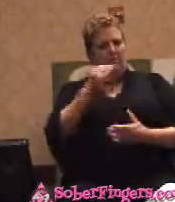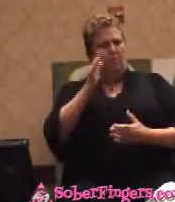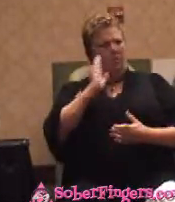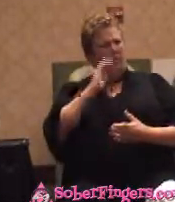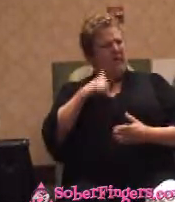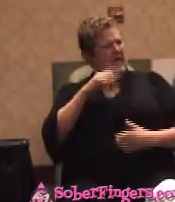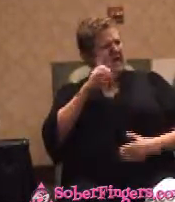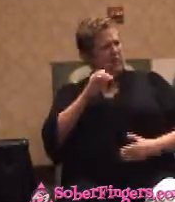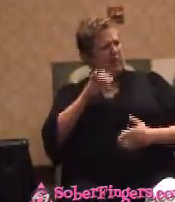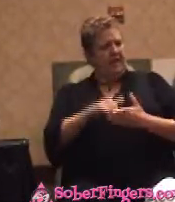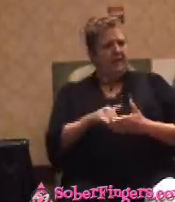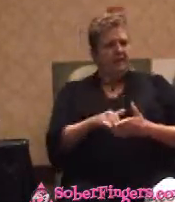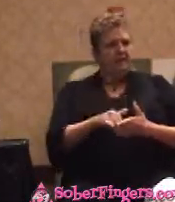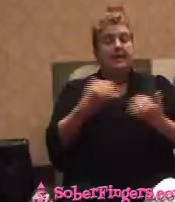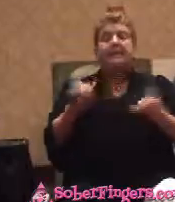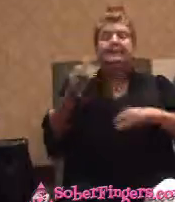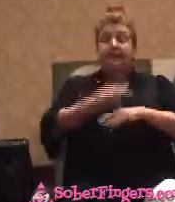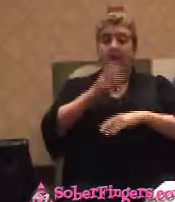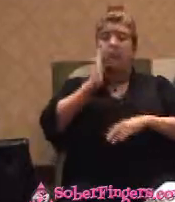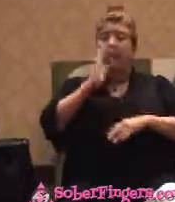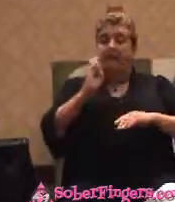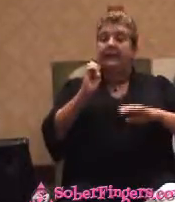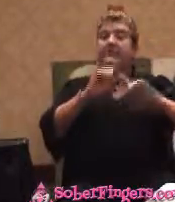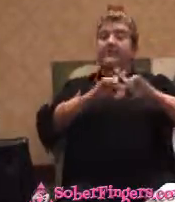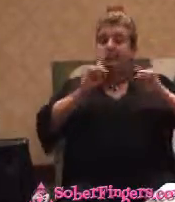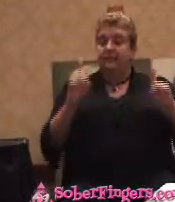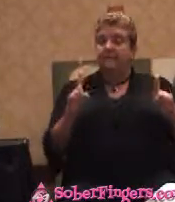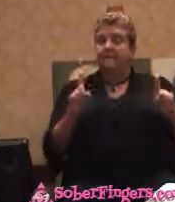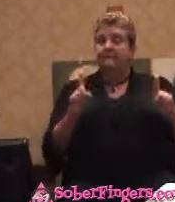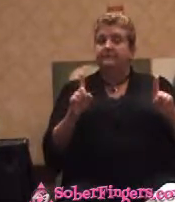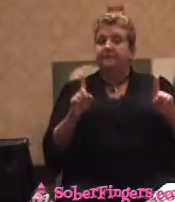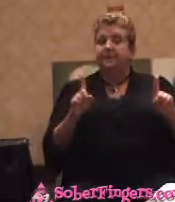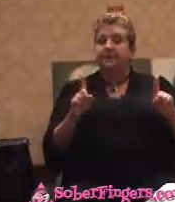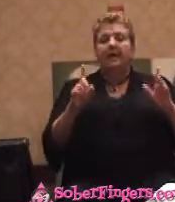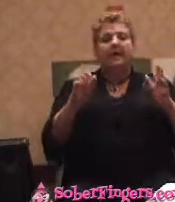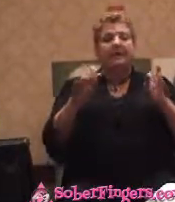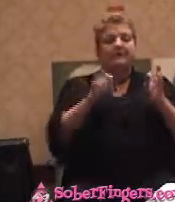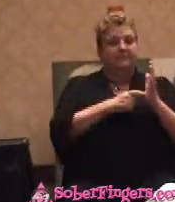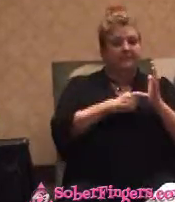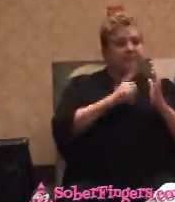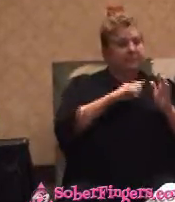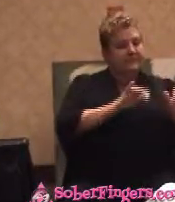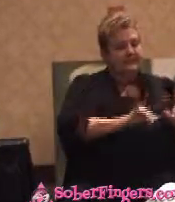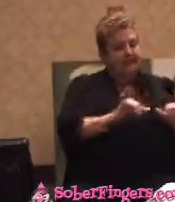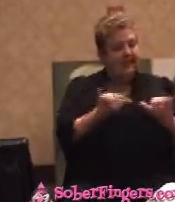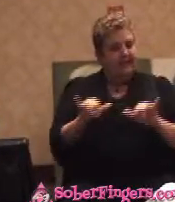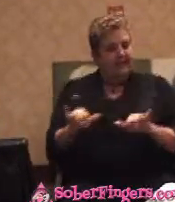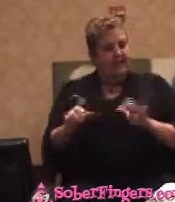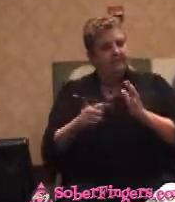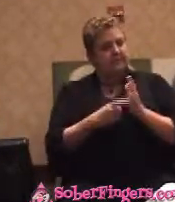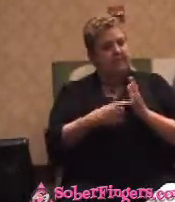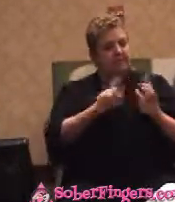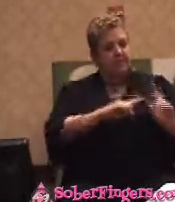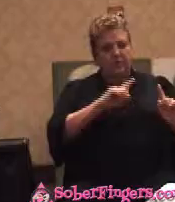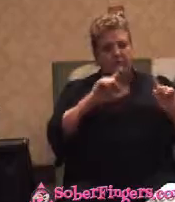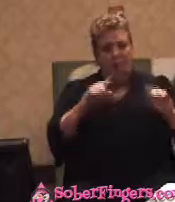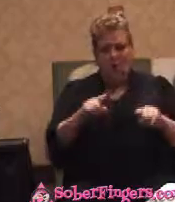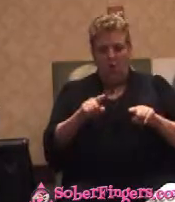Because the day won't be different. And that day, some days it was the same, some days it was, I'd go to the bar and I'd think, I've had a bad day.